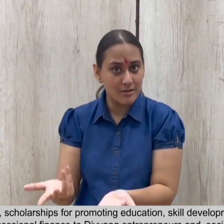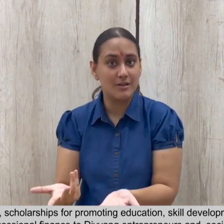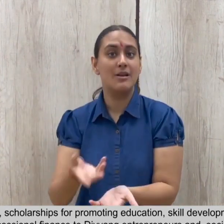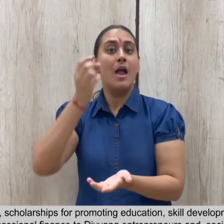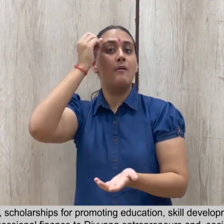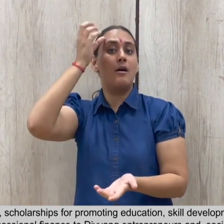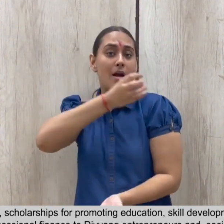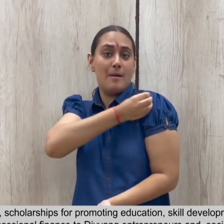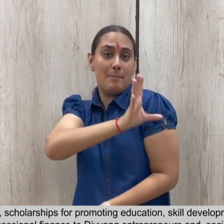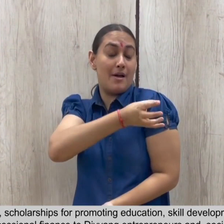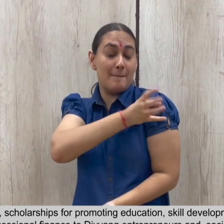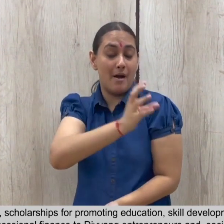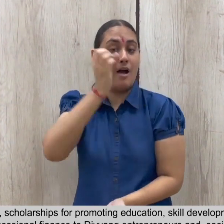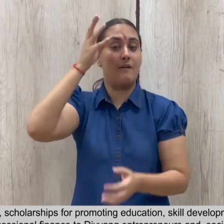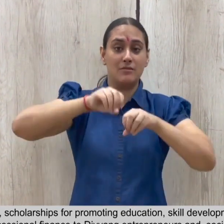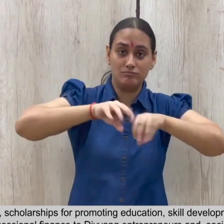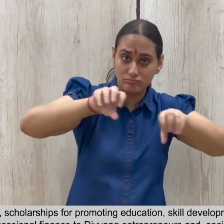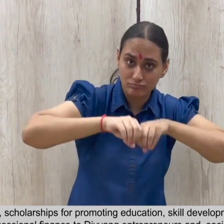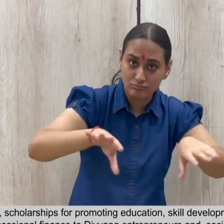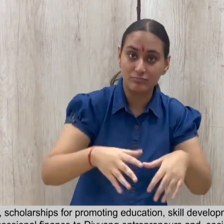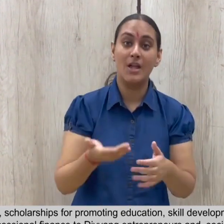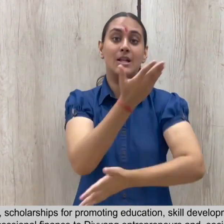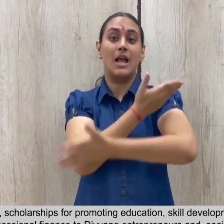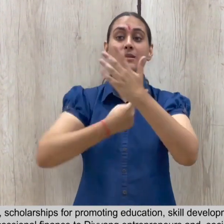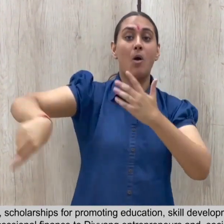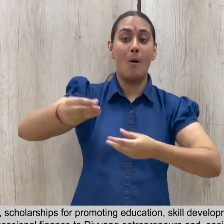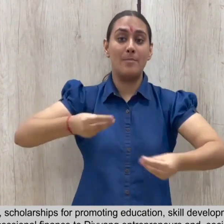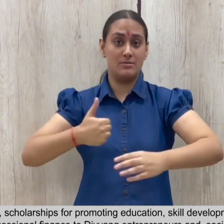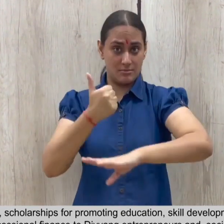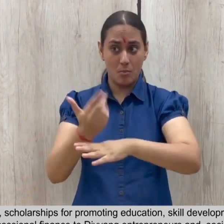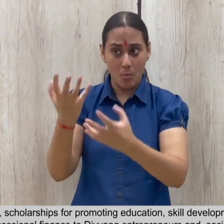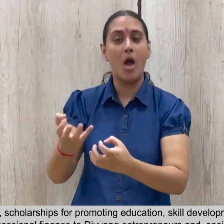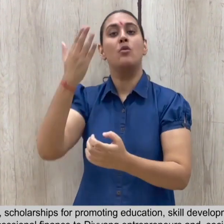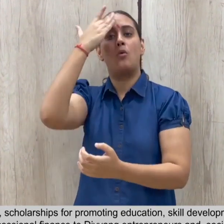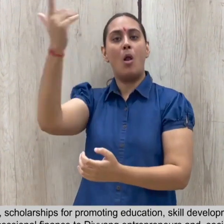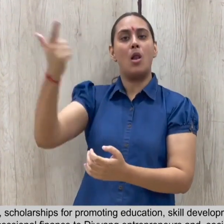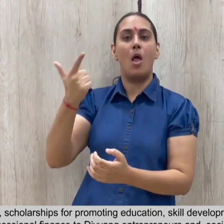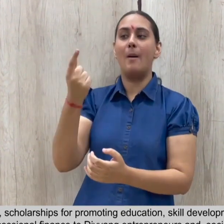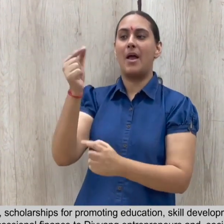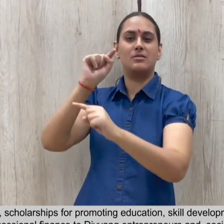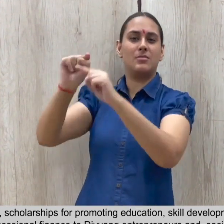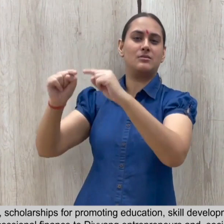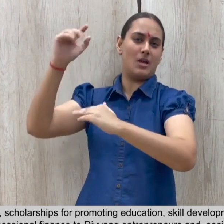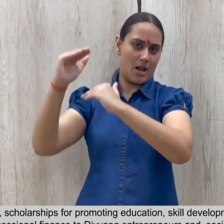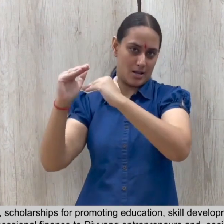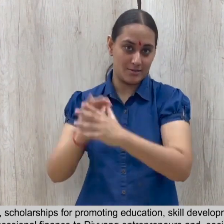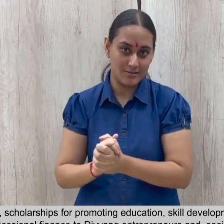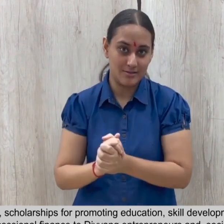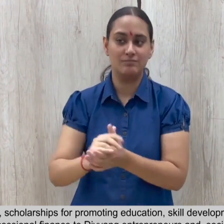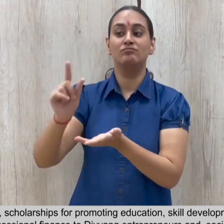rehabilitation, rehabilitation, capacity building, providing concessional finance to Dibyang entrepreneurs